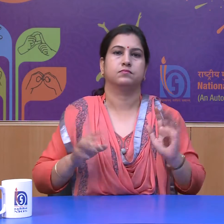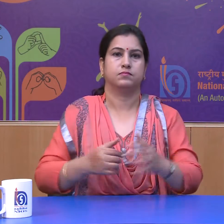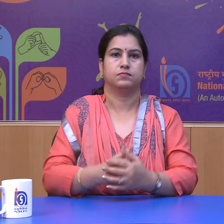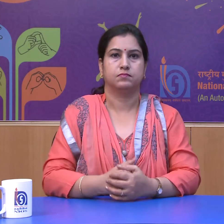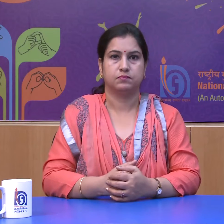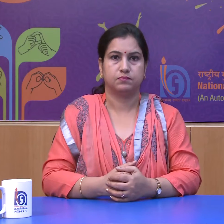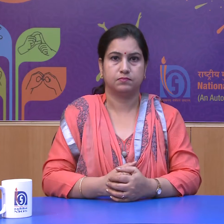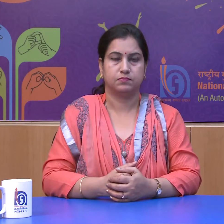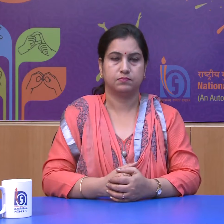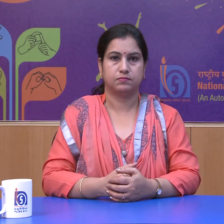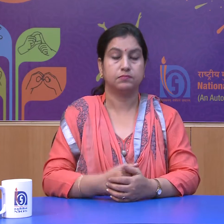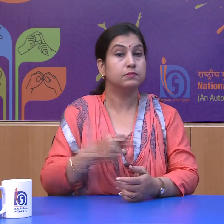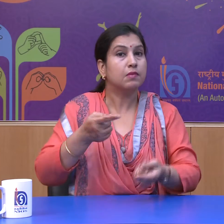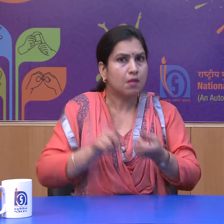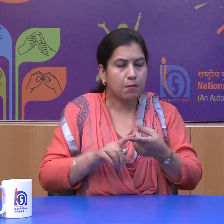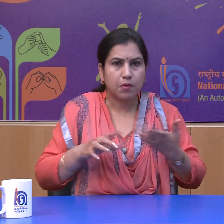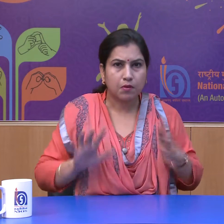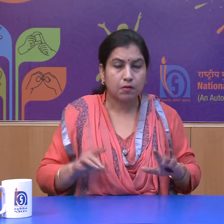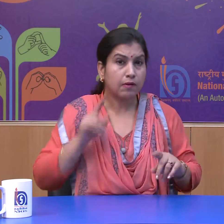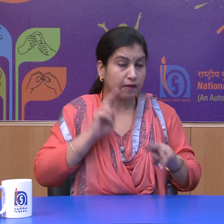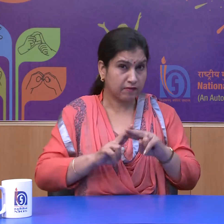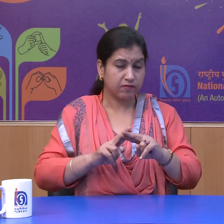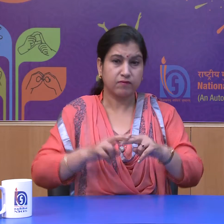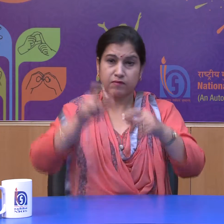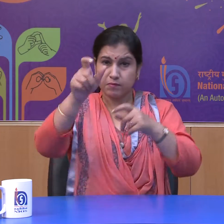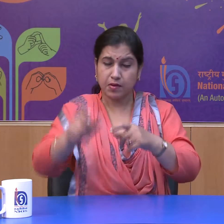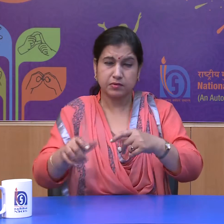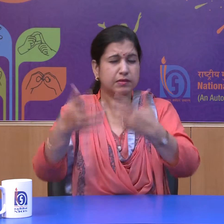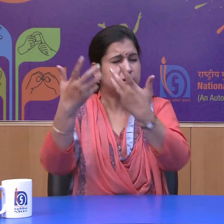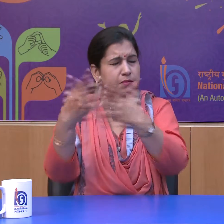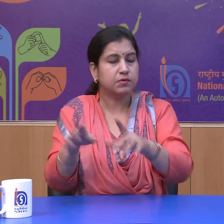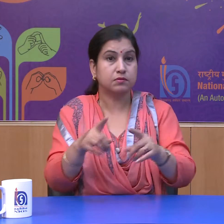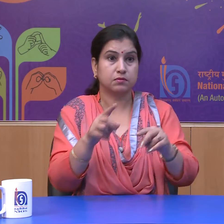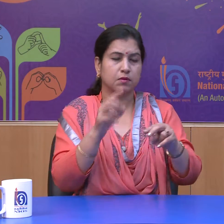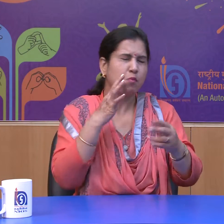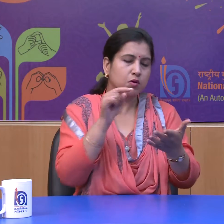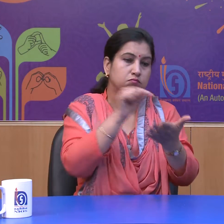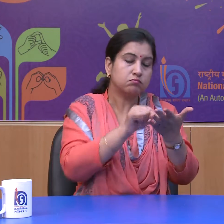In case, if the fundamental rights of any person are not fulfilled,